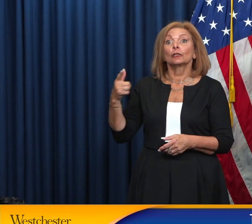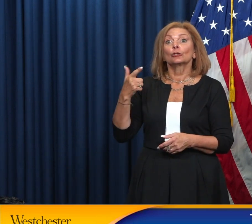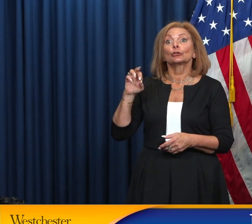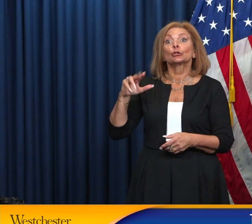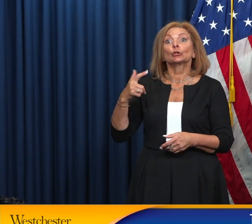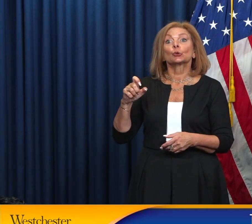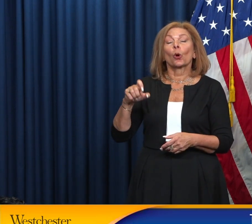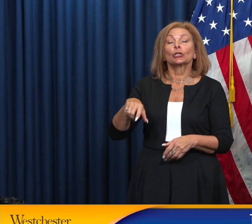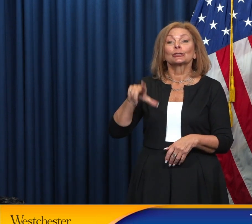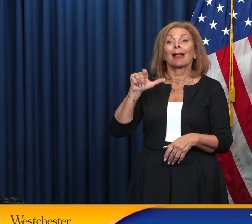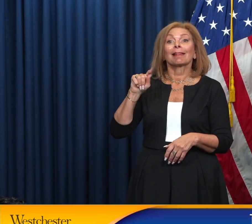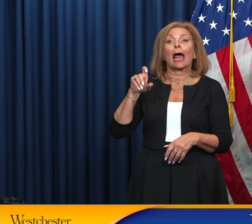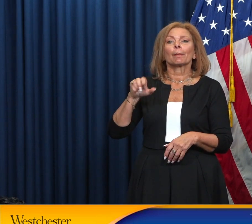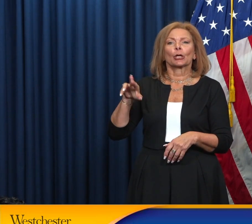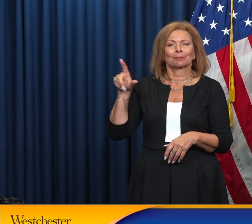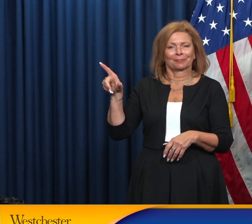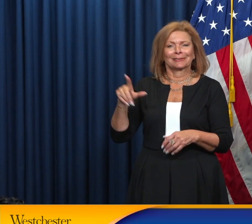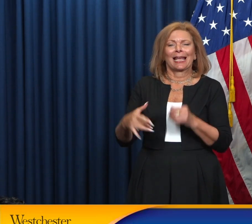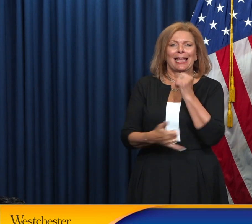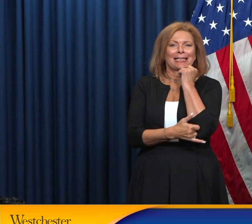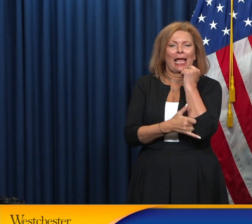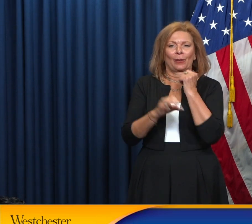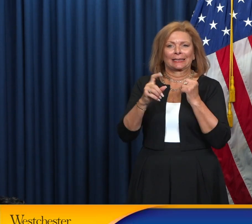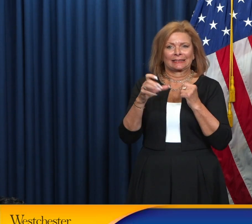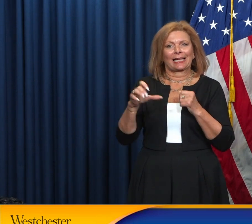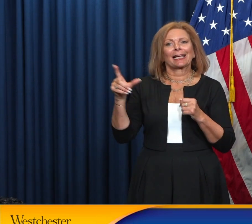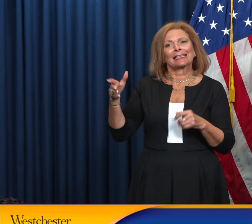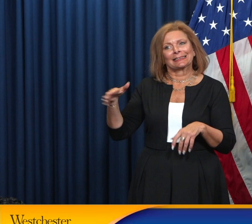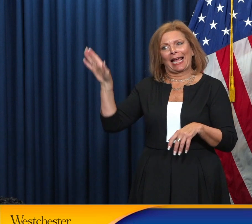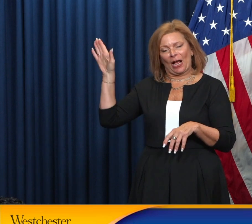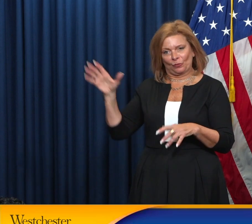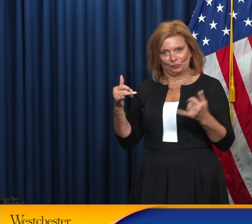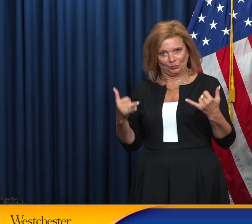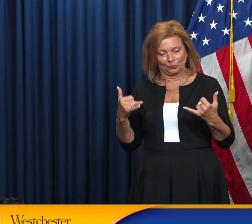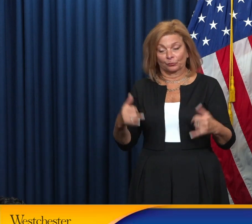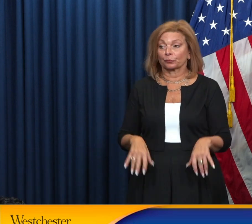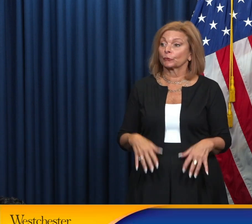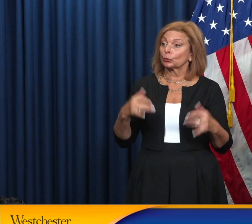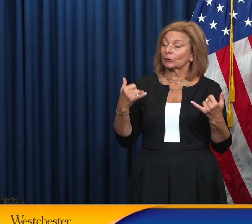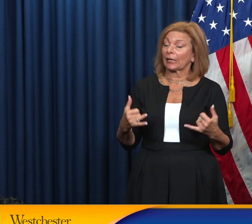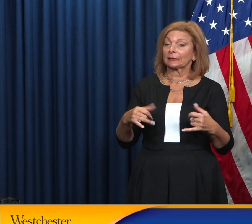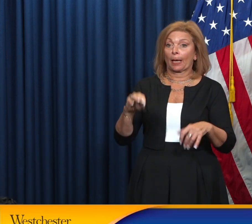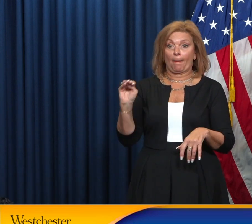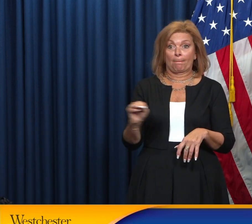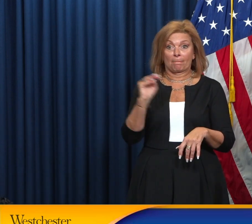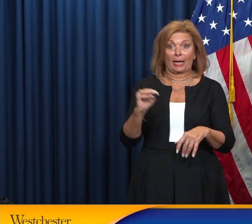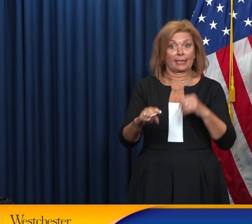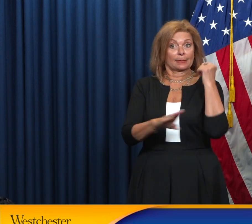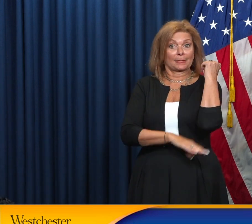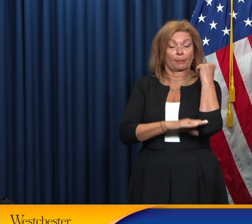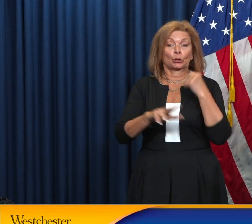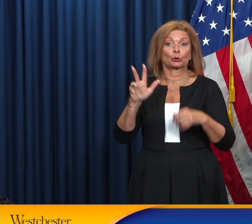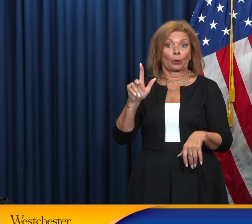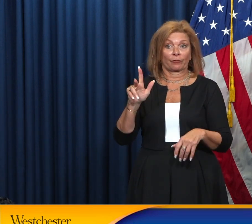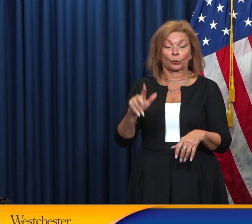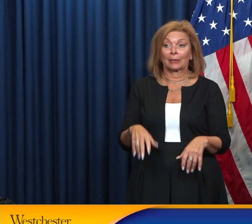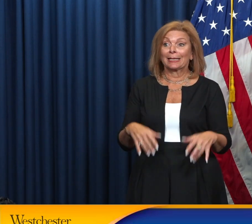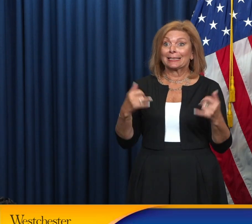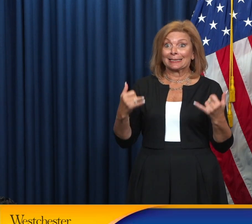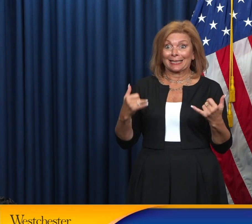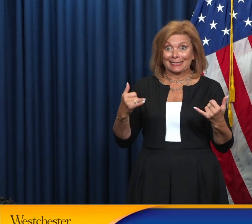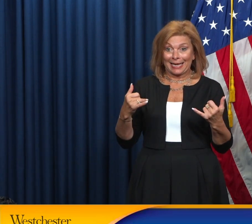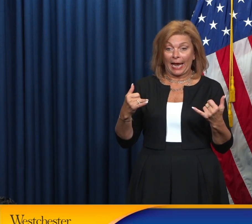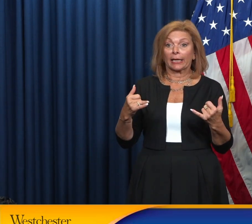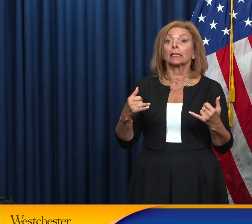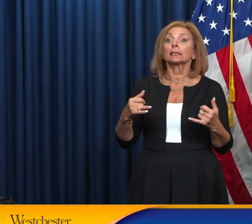today's meeting, and certainly it's a great opportunity. Today is Monday, September 23rd, and today has been designated